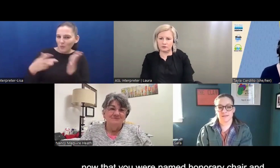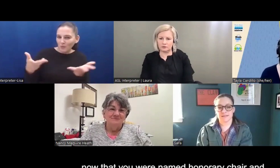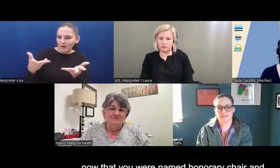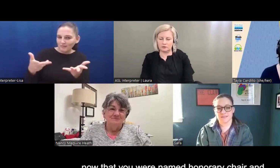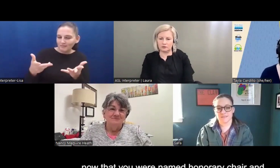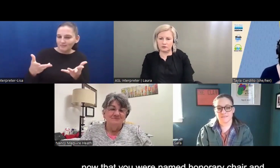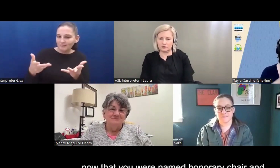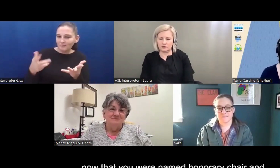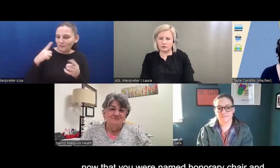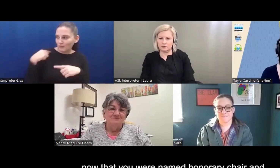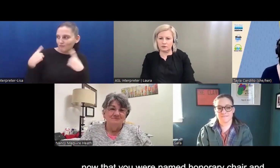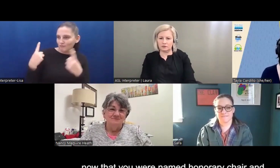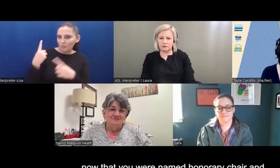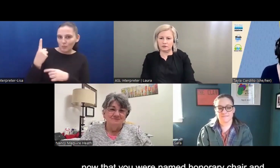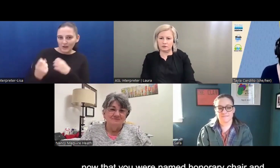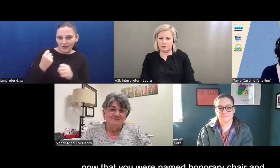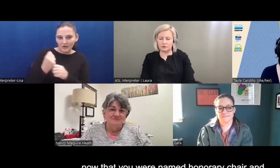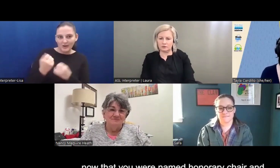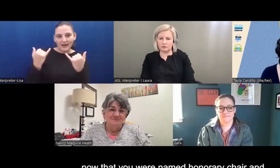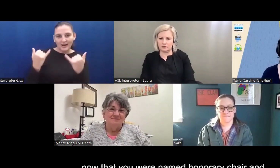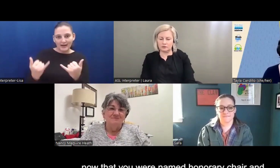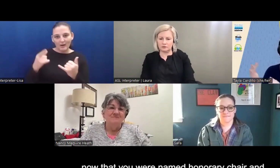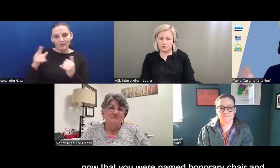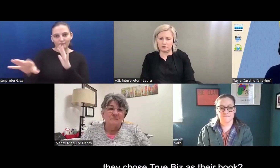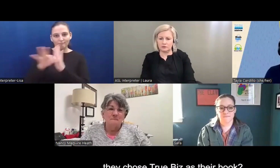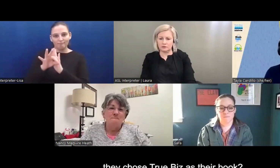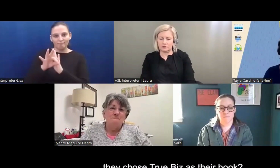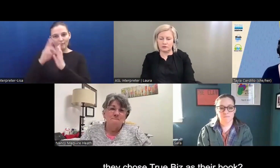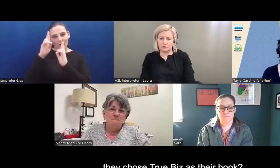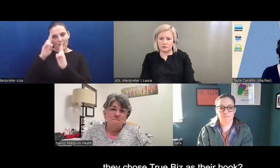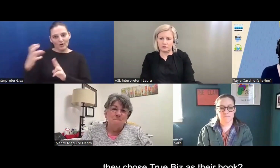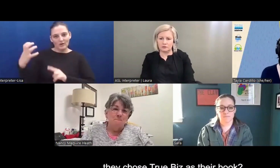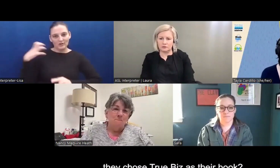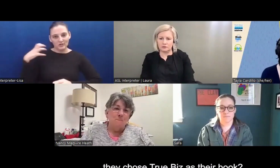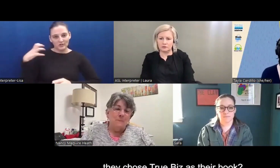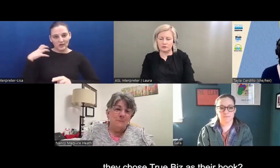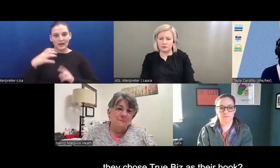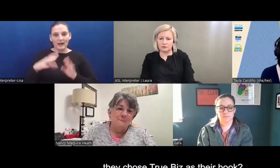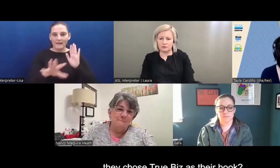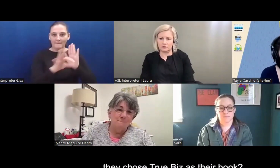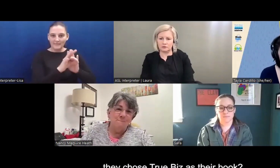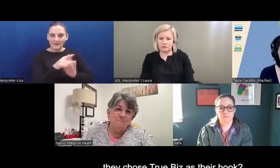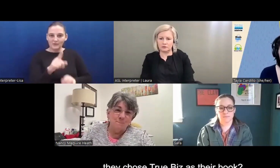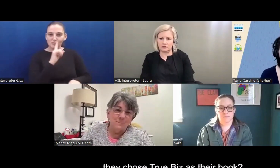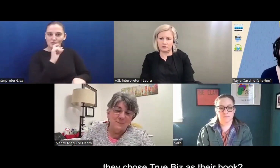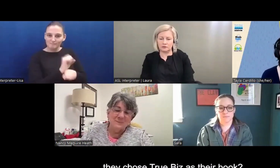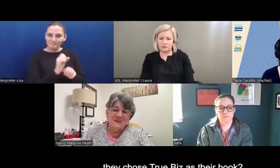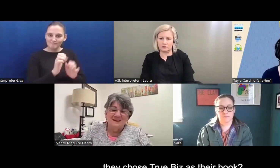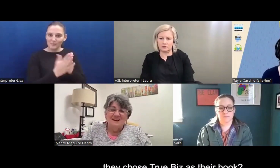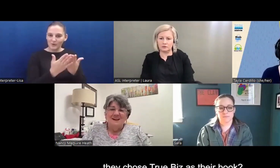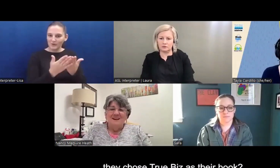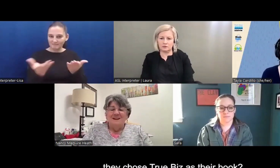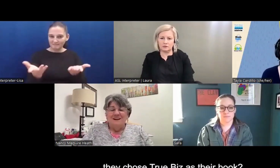has been this year, now that you were named the honorary chair and they picked Truebiz as their book.